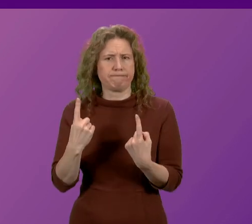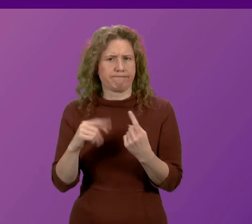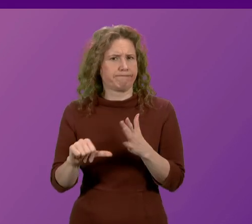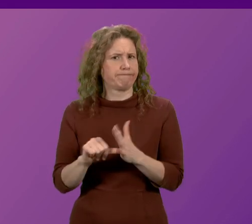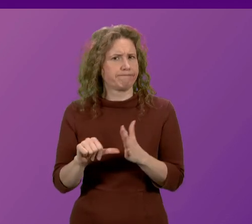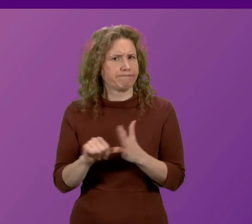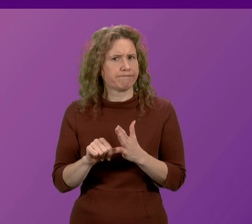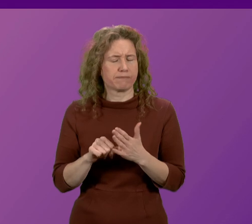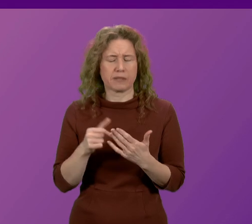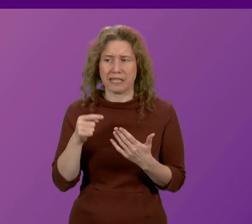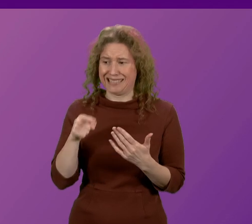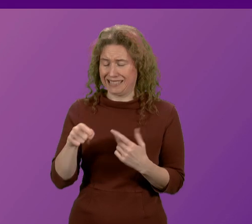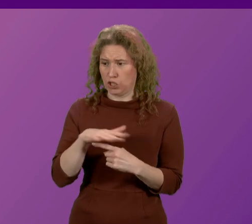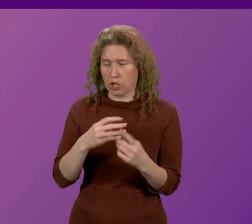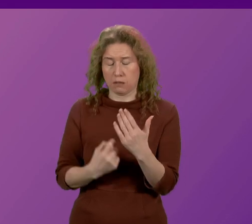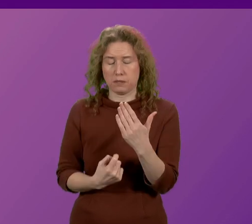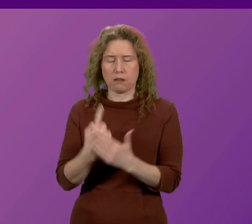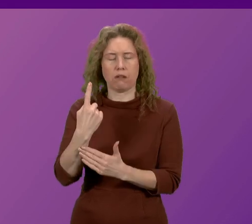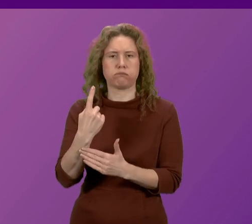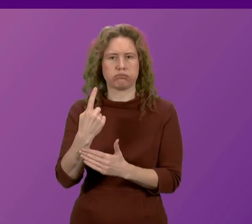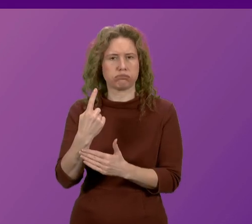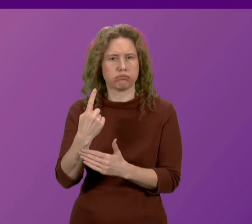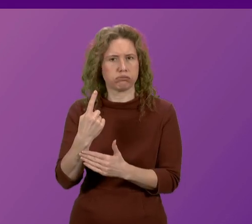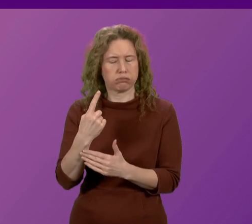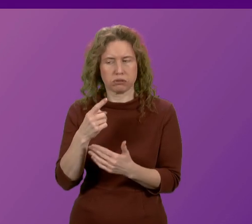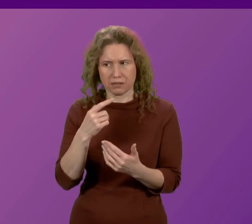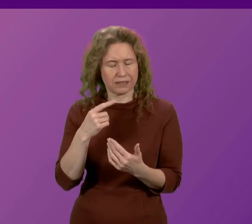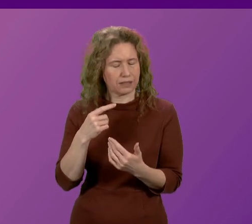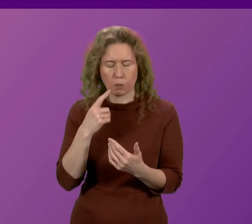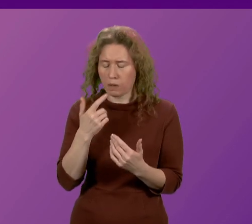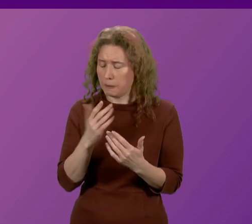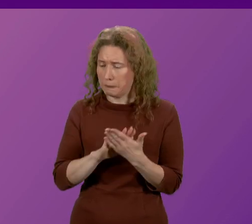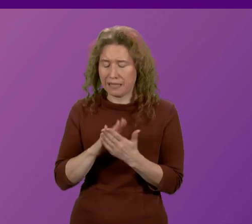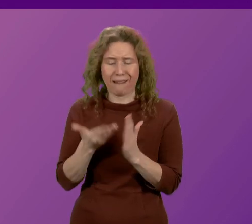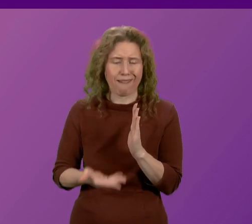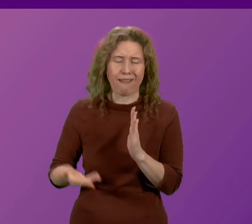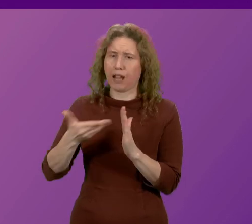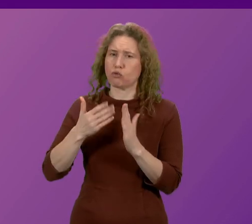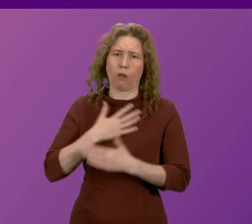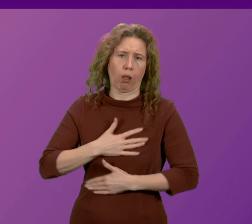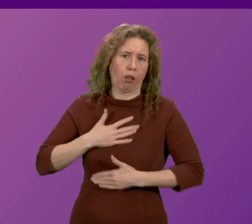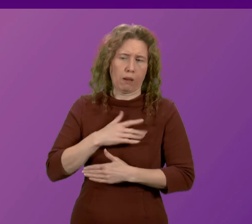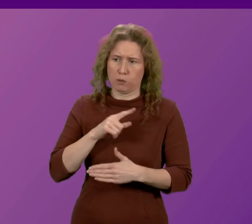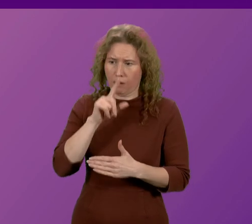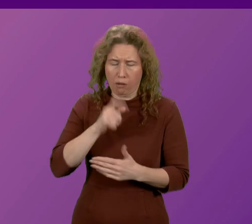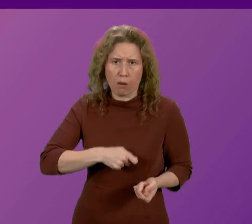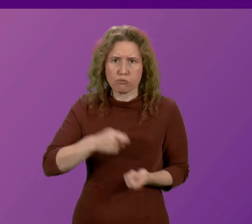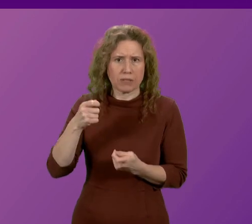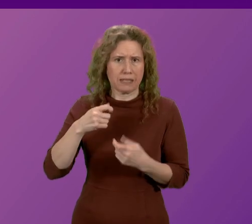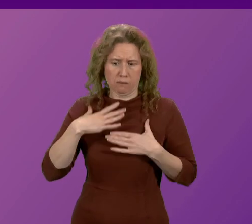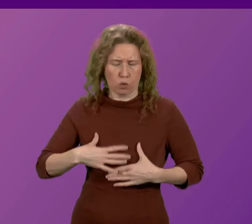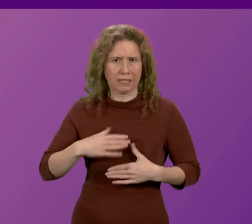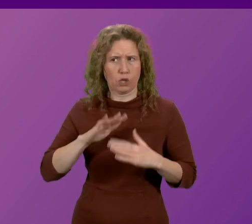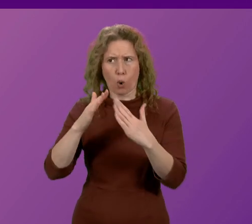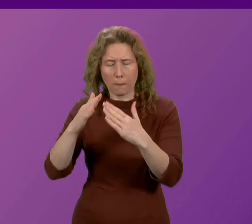this circumstance will just add to the distress that they are suffering. Jackie